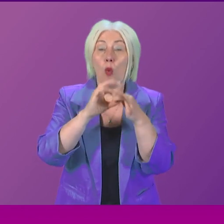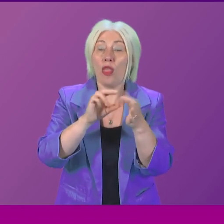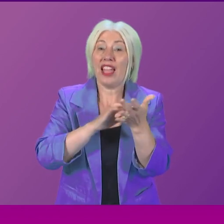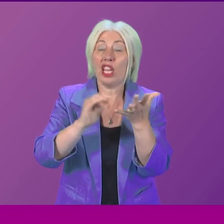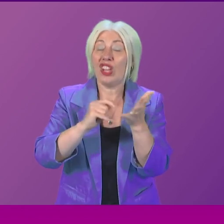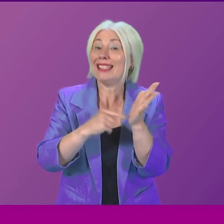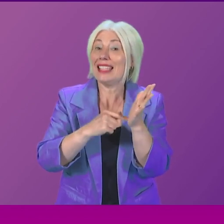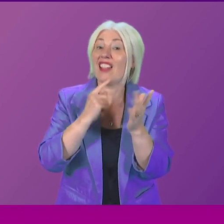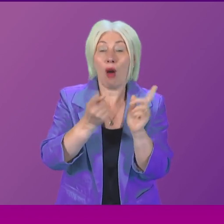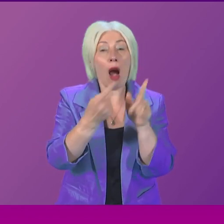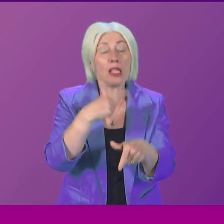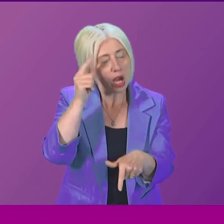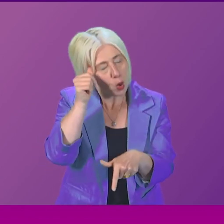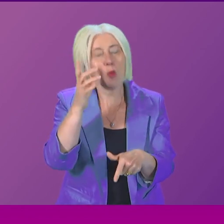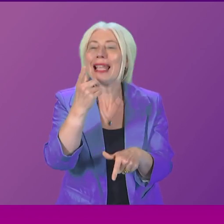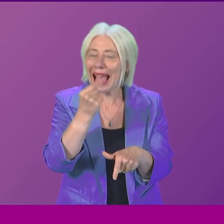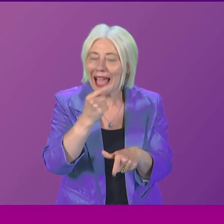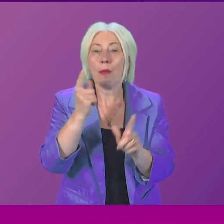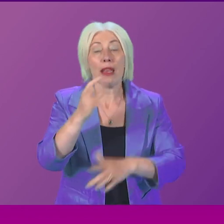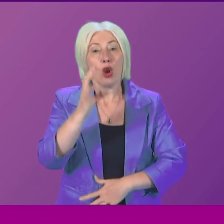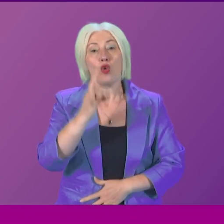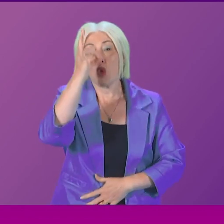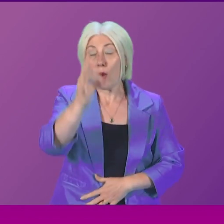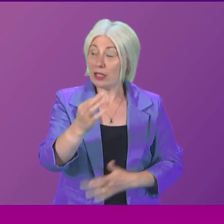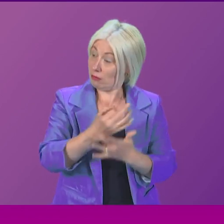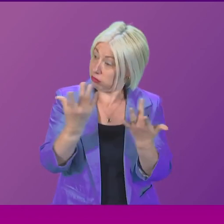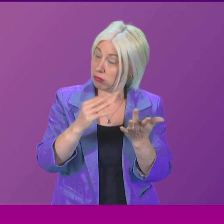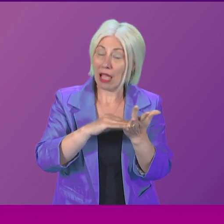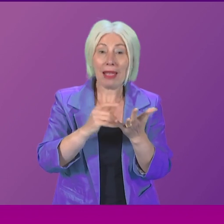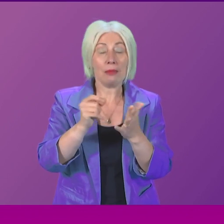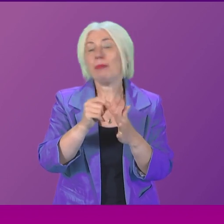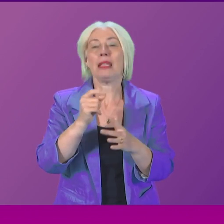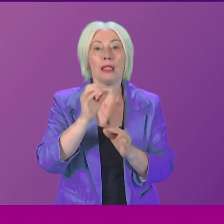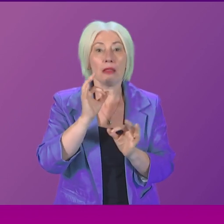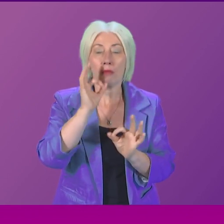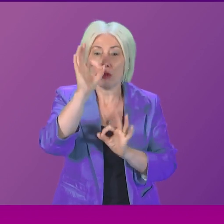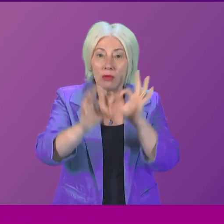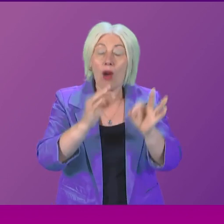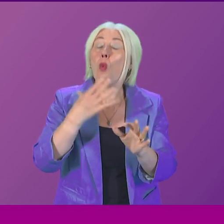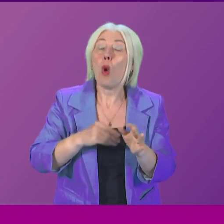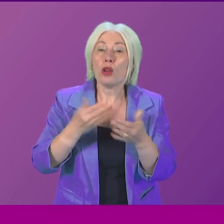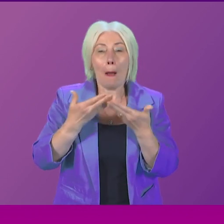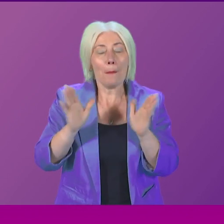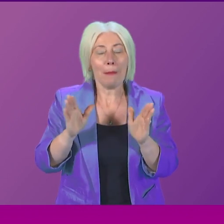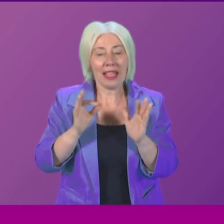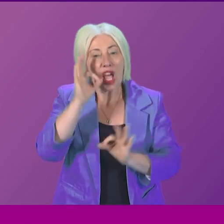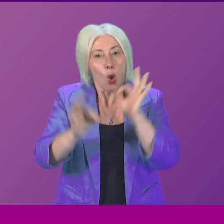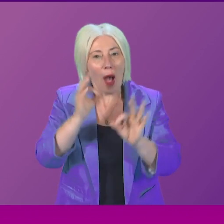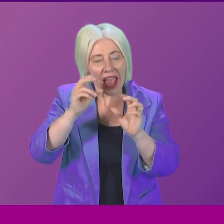try to get those answers. There is a request being made by a number of MSPs, by Douglas Ross, for a public inquiry. It's not ruled